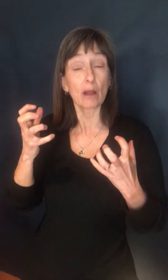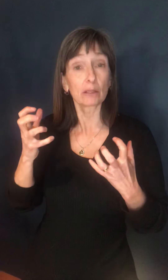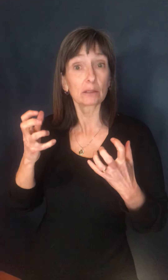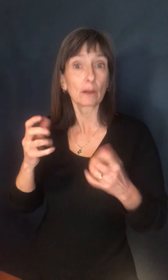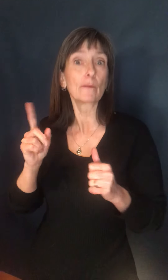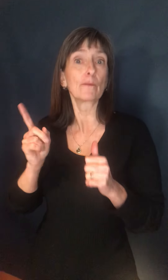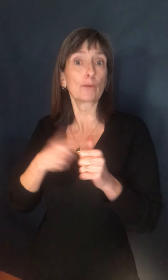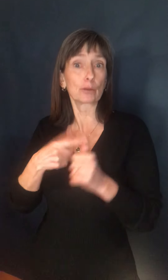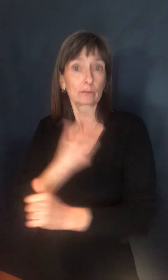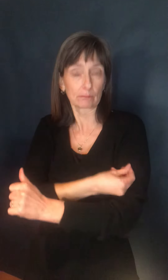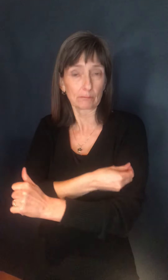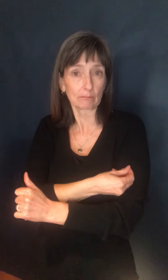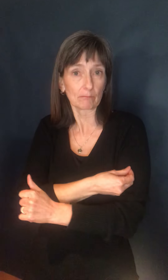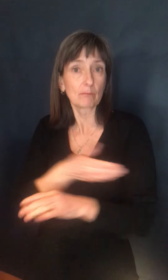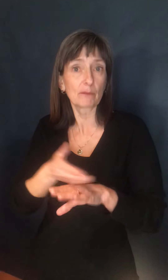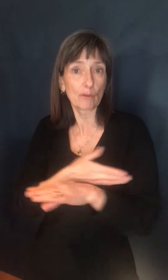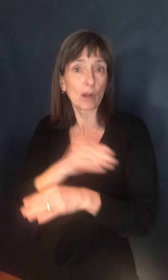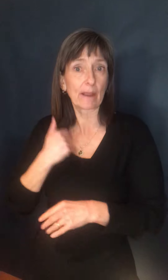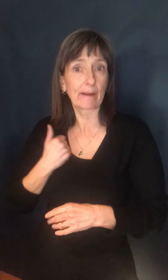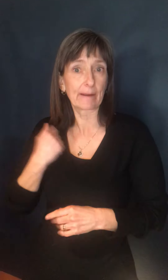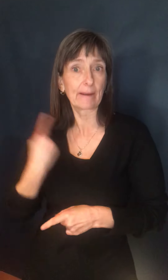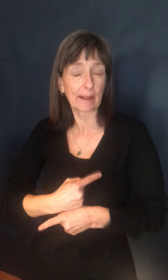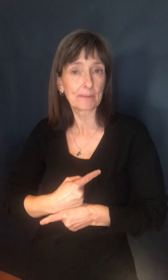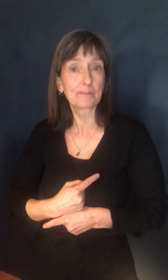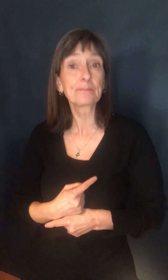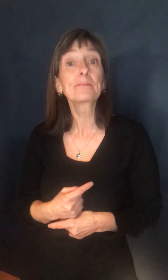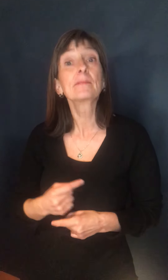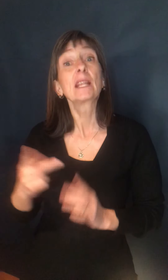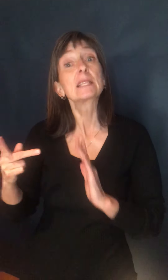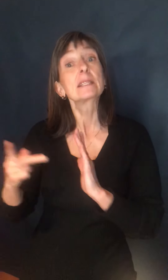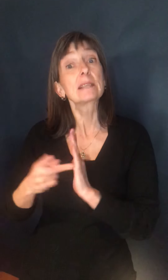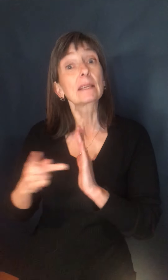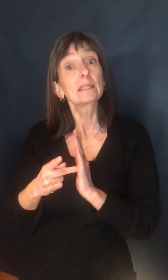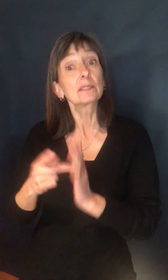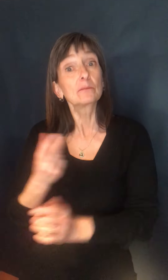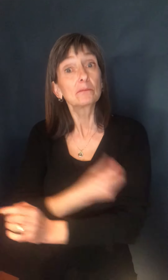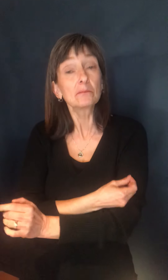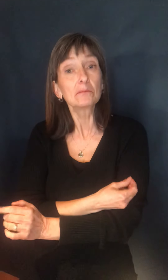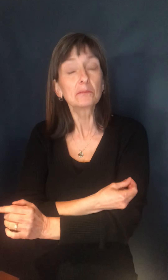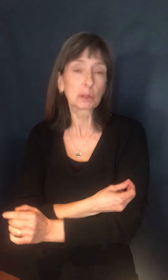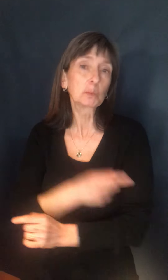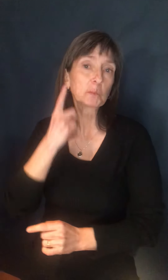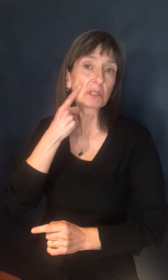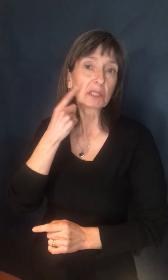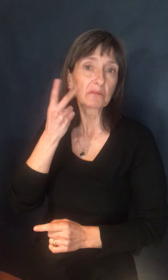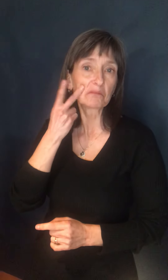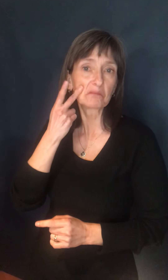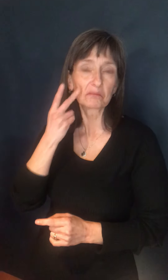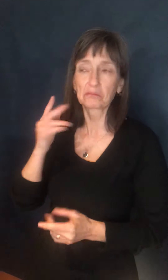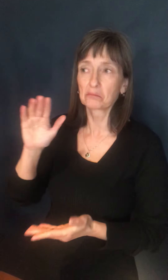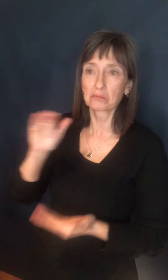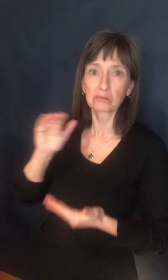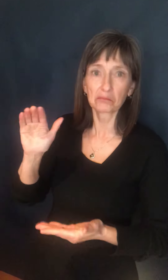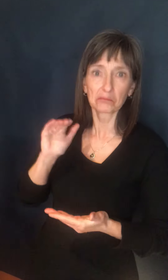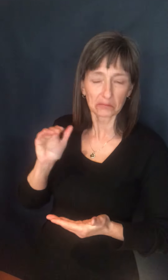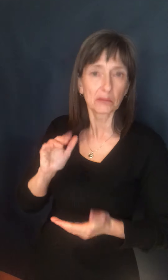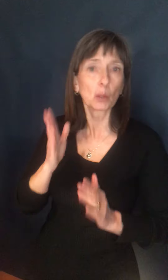second doses as and when the vaccine continues to arrive. No one will be left behind.